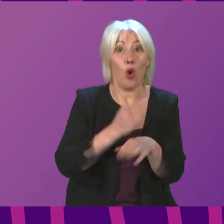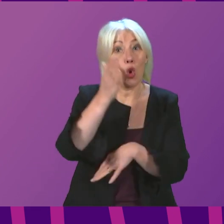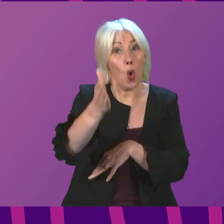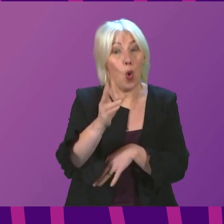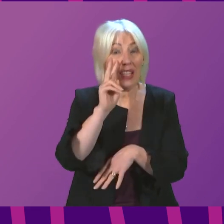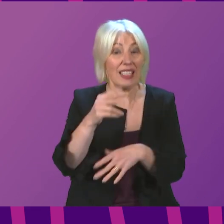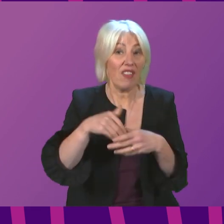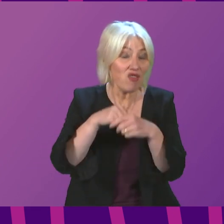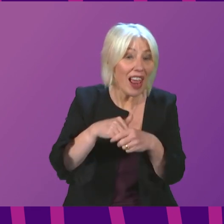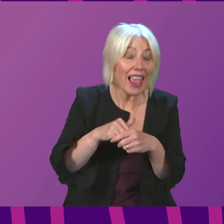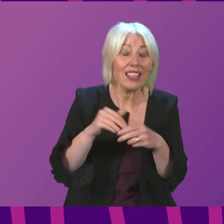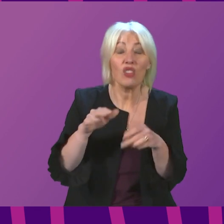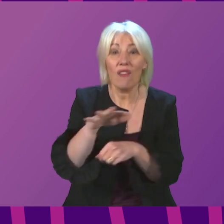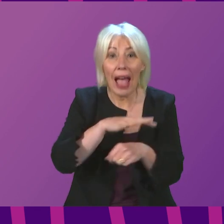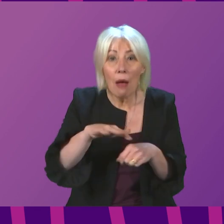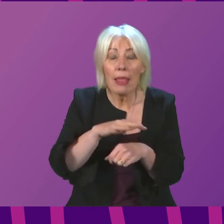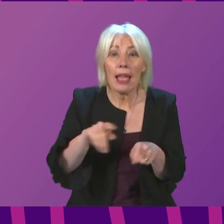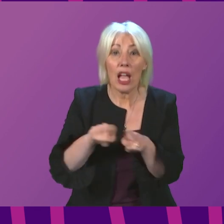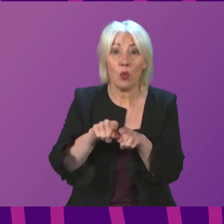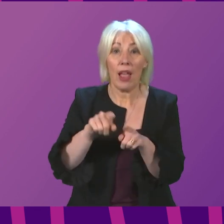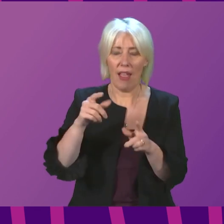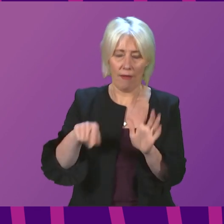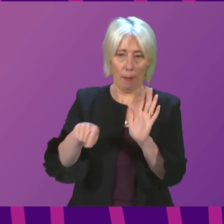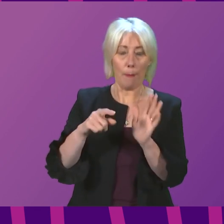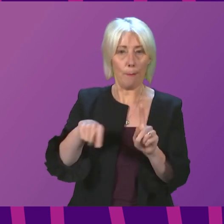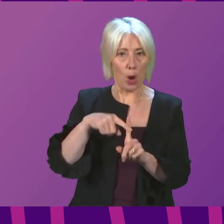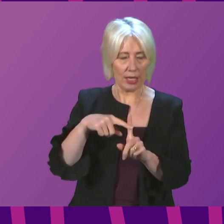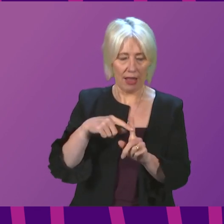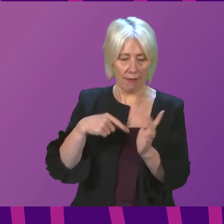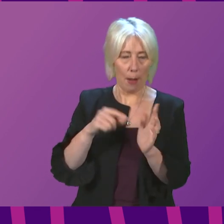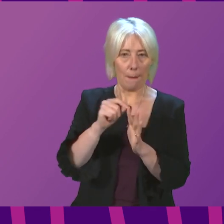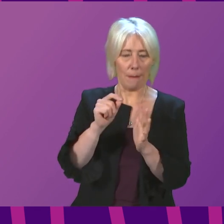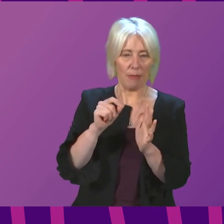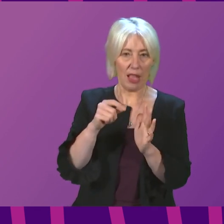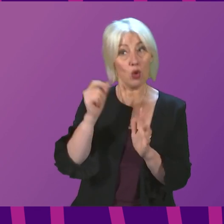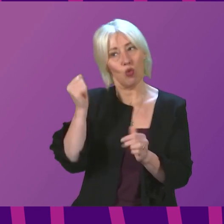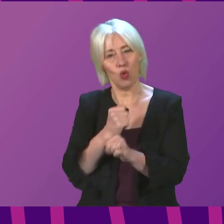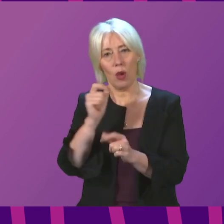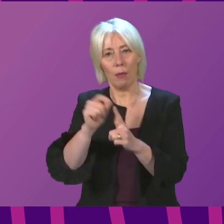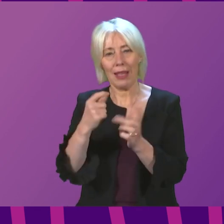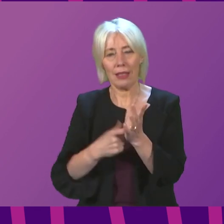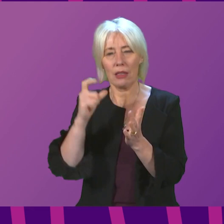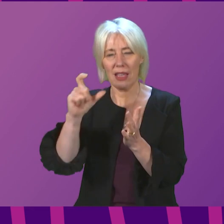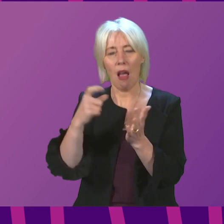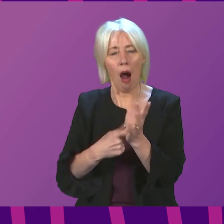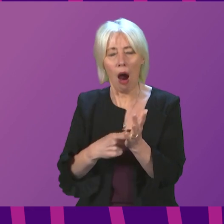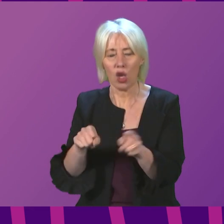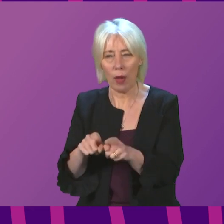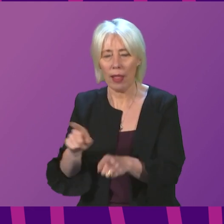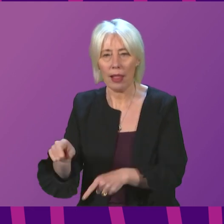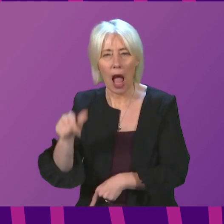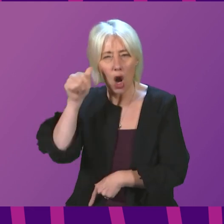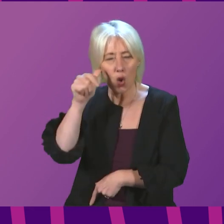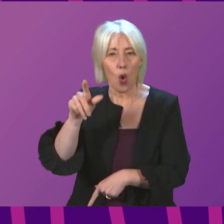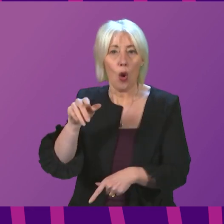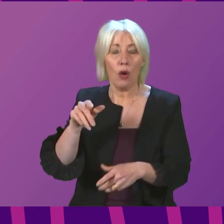PCR tests which determine the spread and pace of the virus. is core to our response. I know what the First Minister said around looking 30